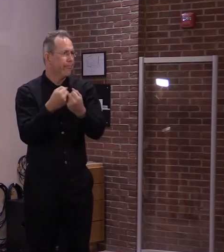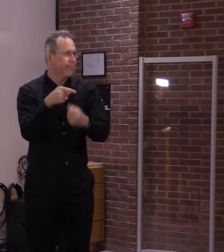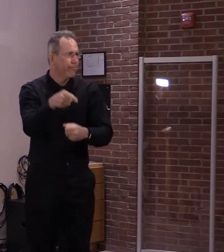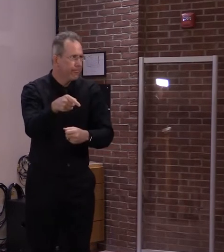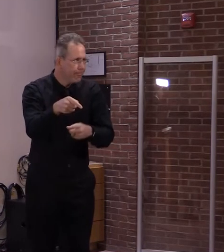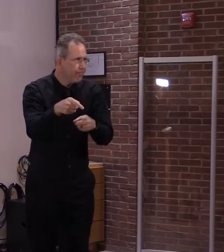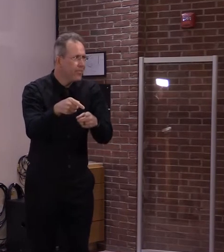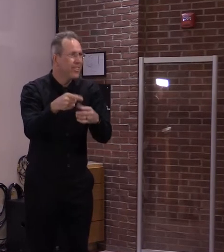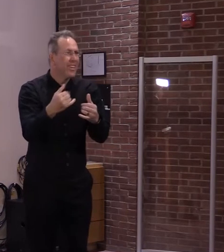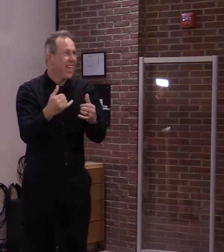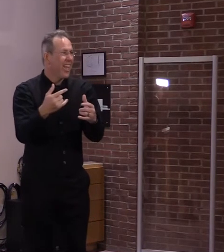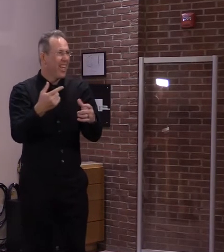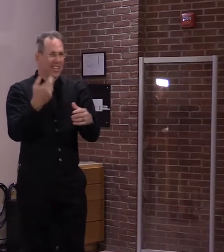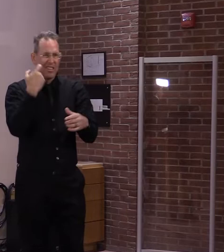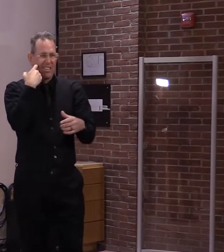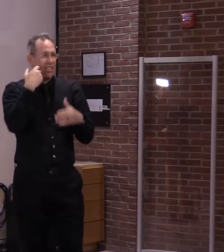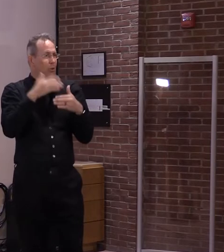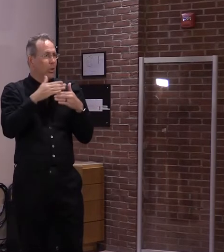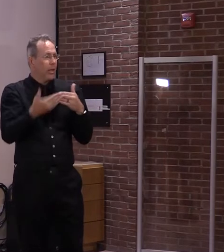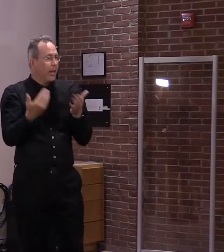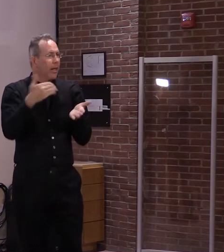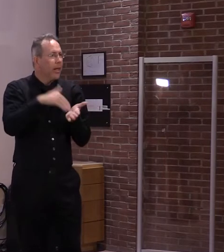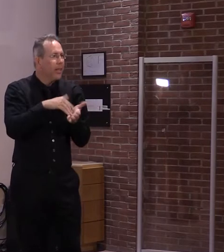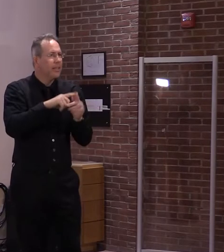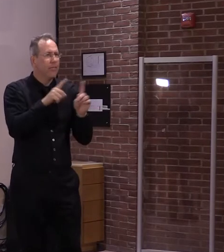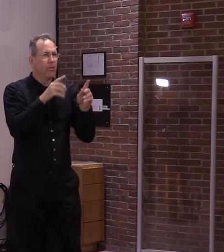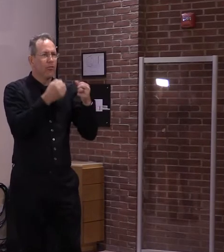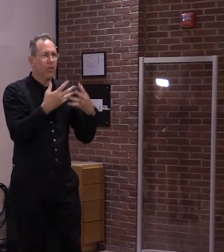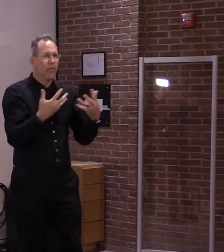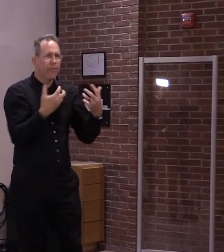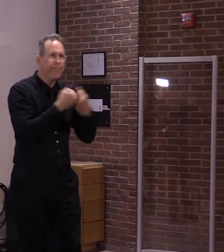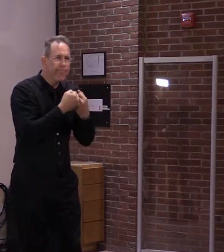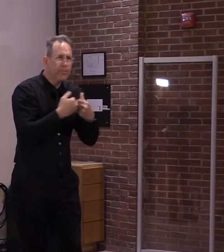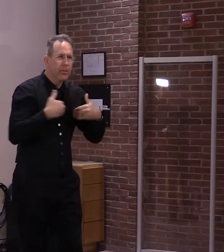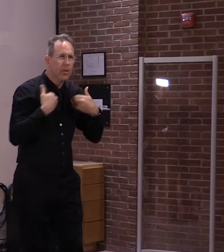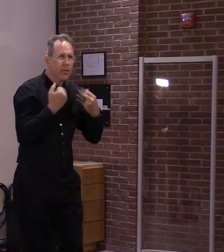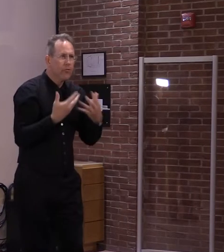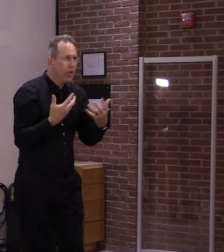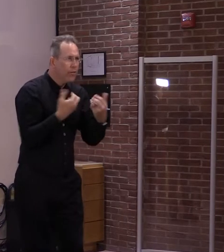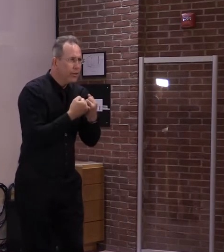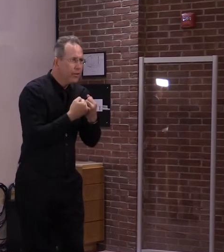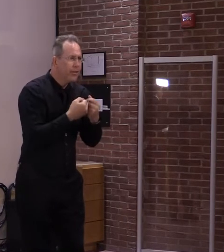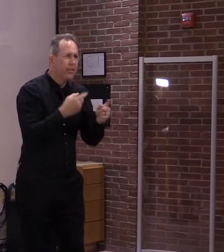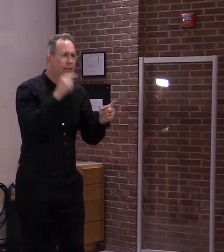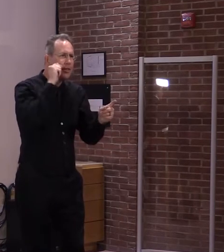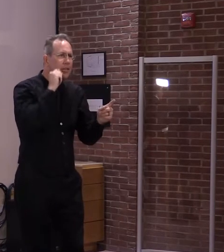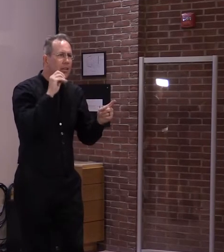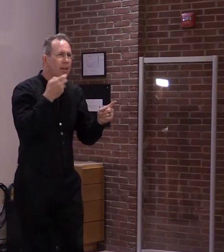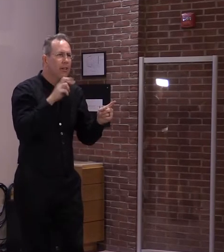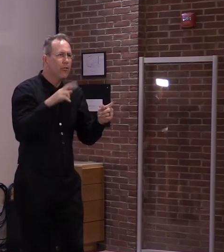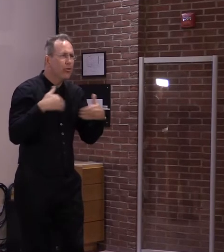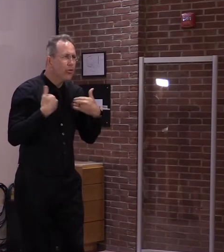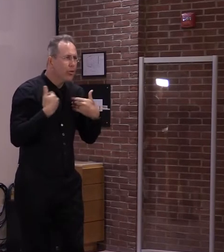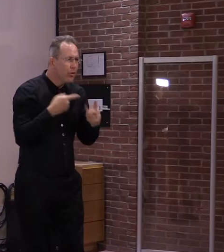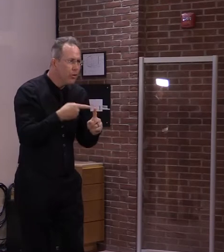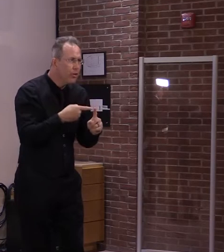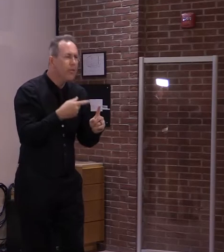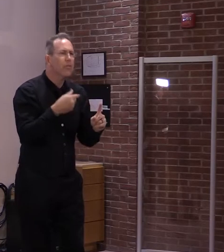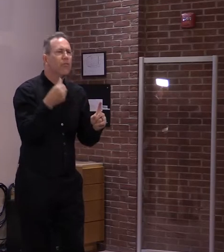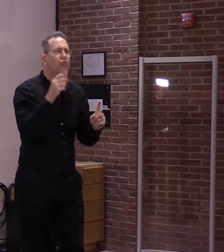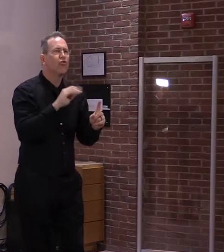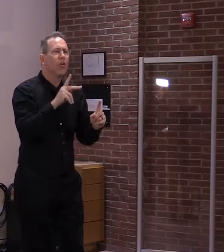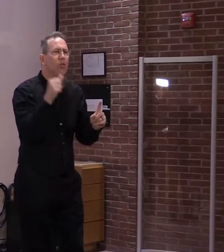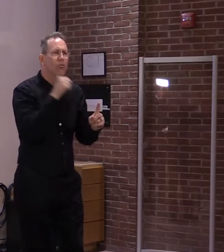now Commissioner Sherling has further stretched his gag order to mandate the state police